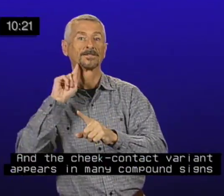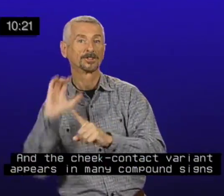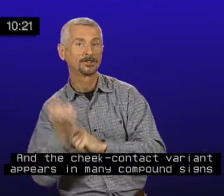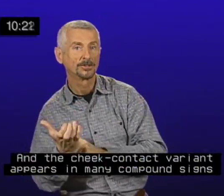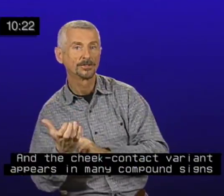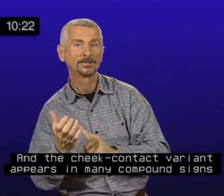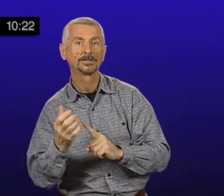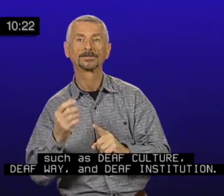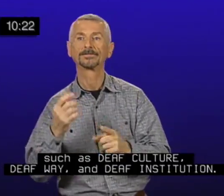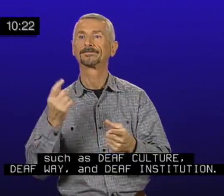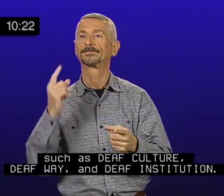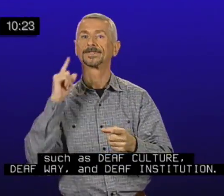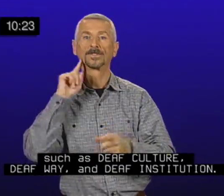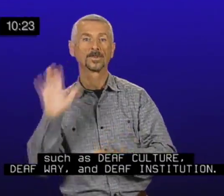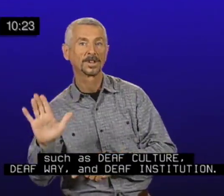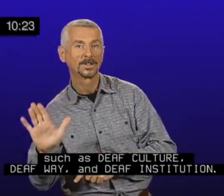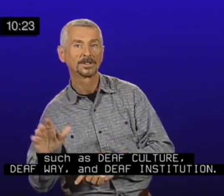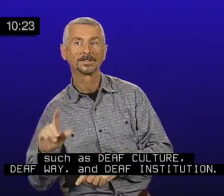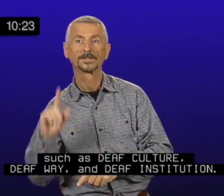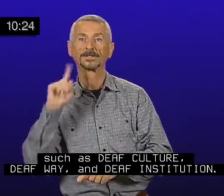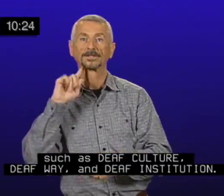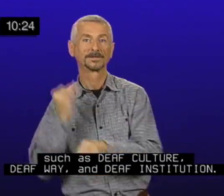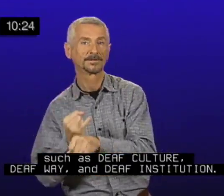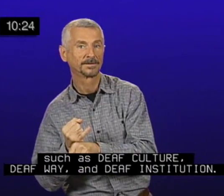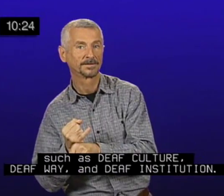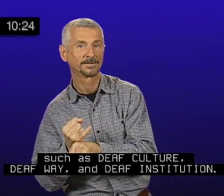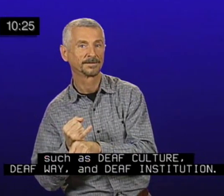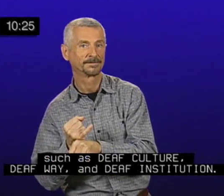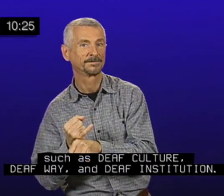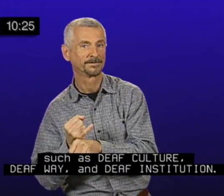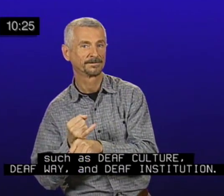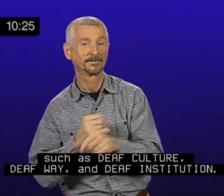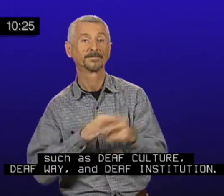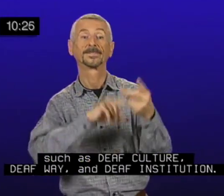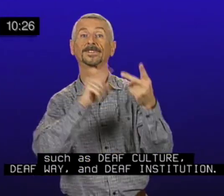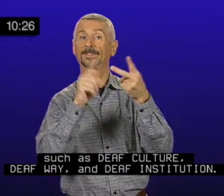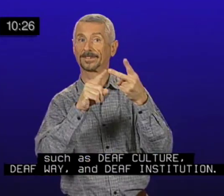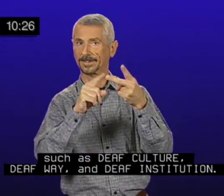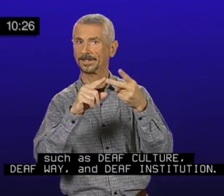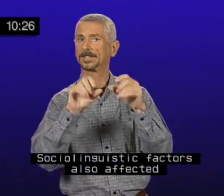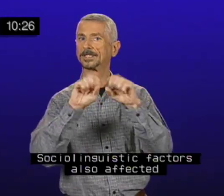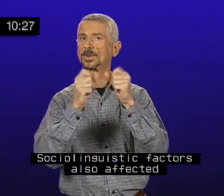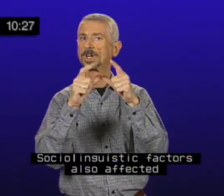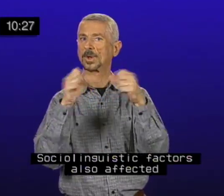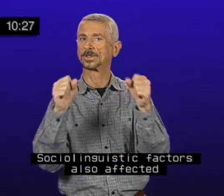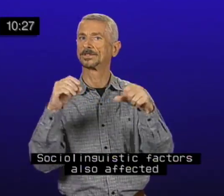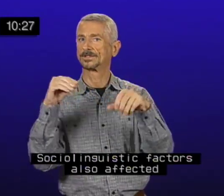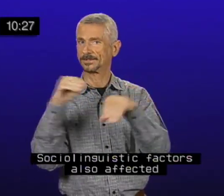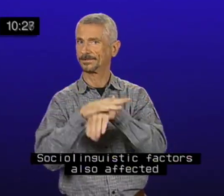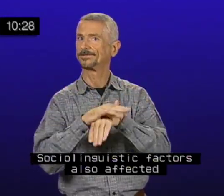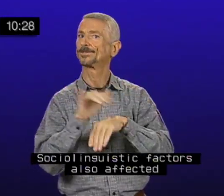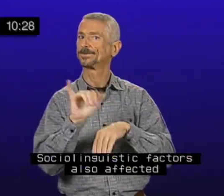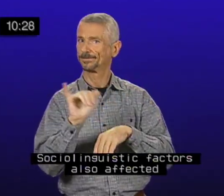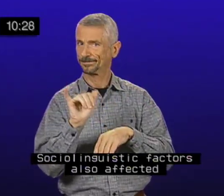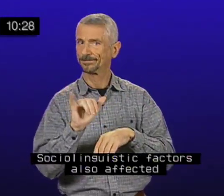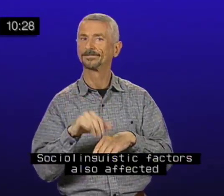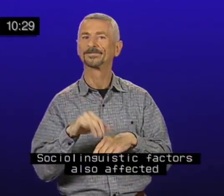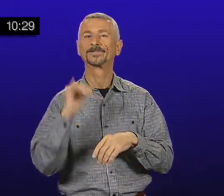such as deaf culture, deaf way, and deaf institution. Socio-linguistic factors also affected the signers'